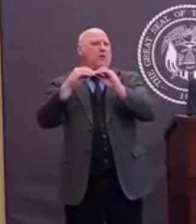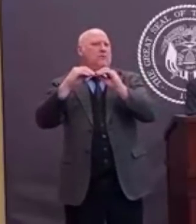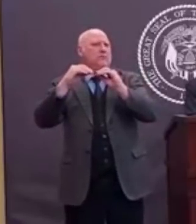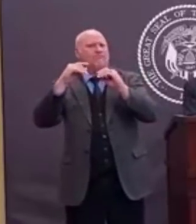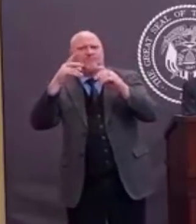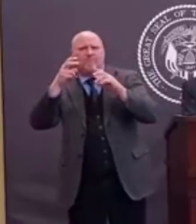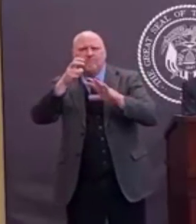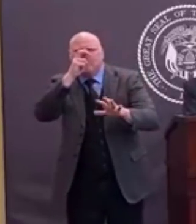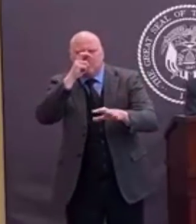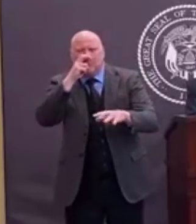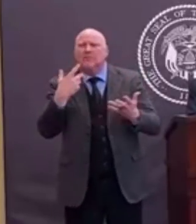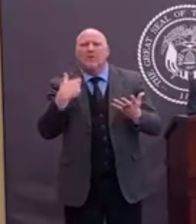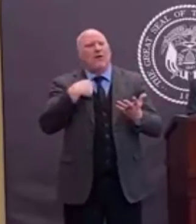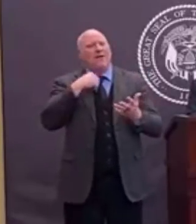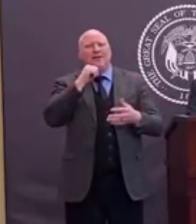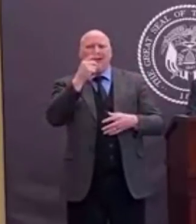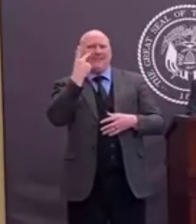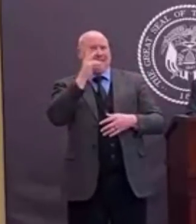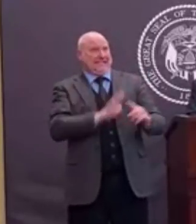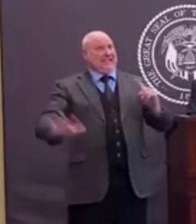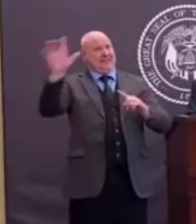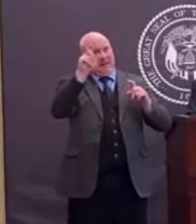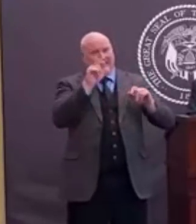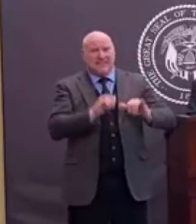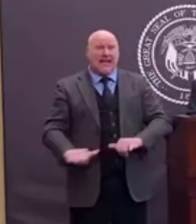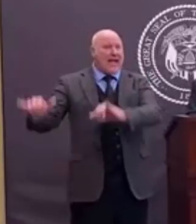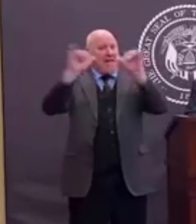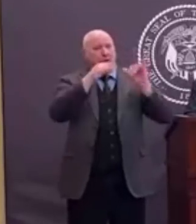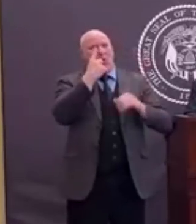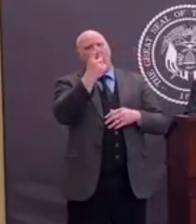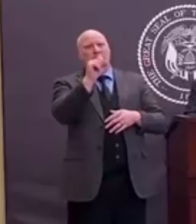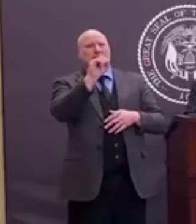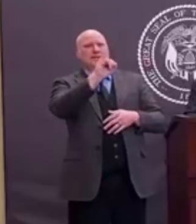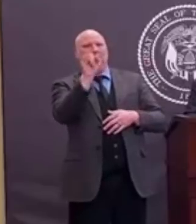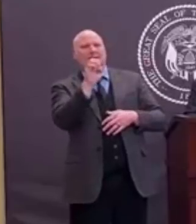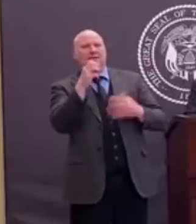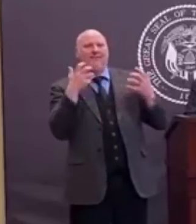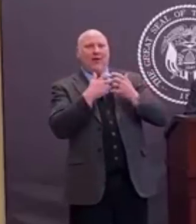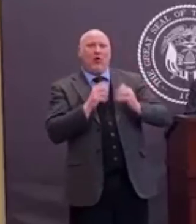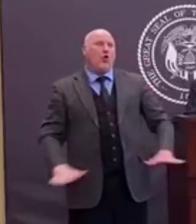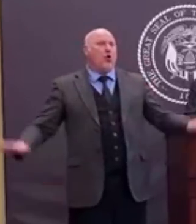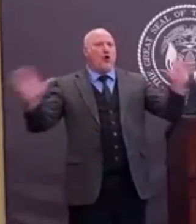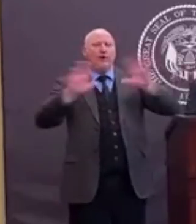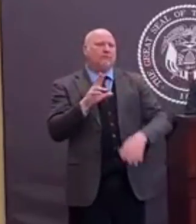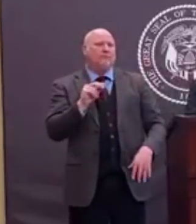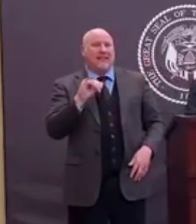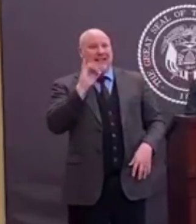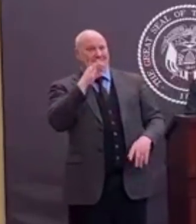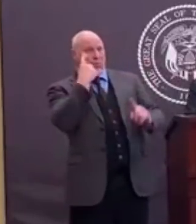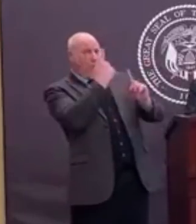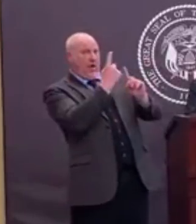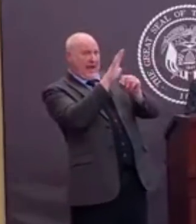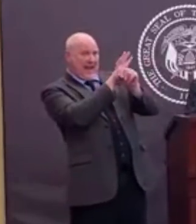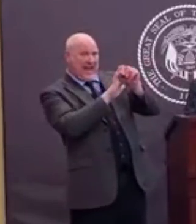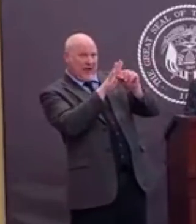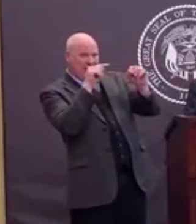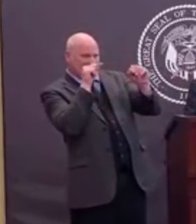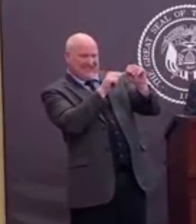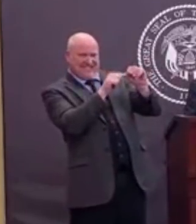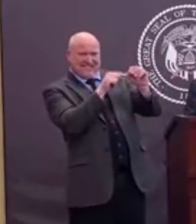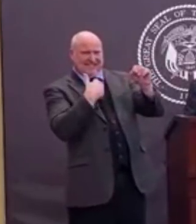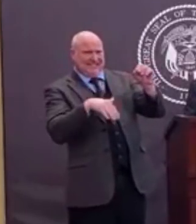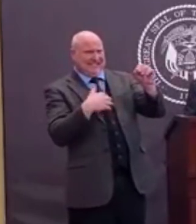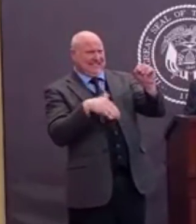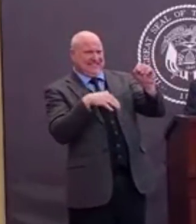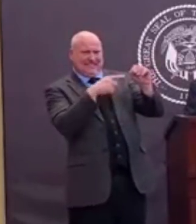have some more stringent requirements, again, the local elected officials work with the local health departments. In conjunction with